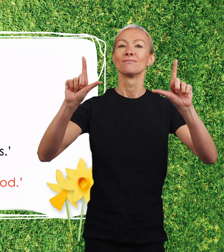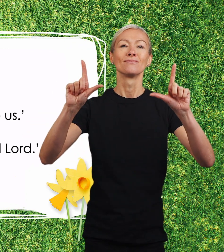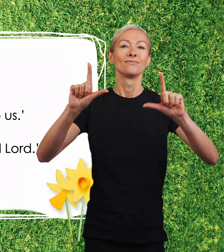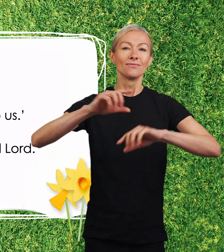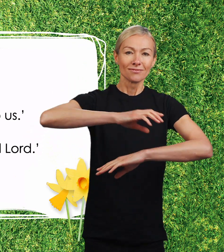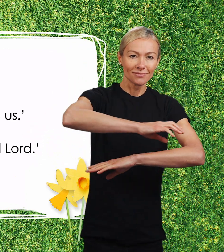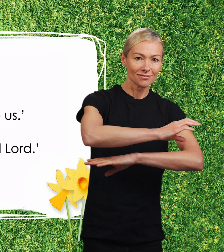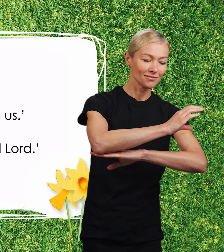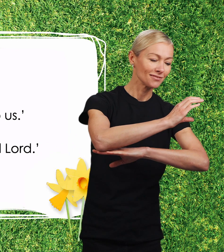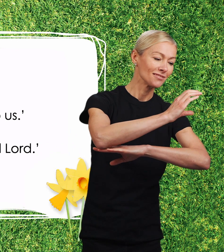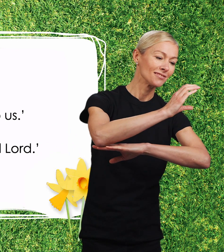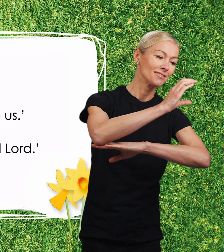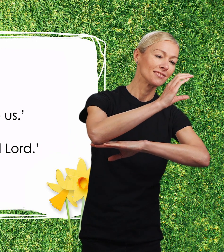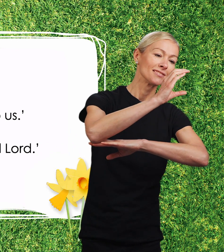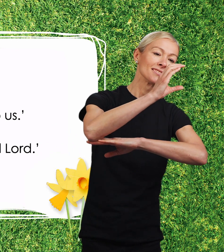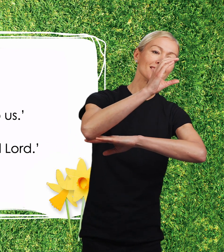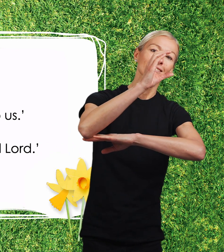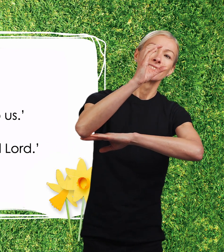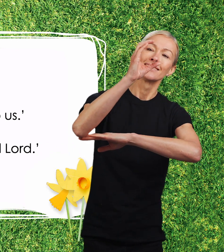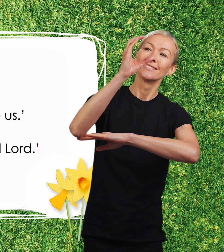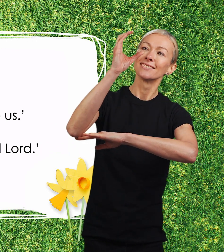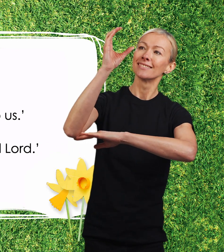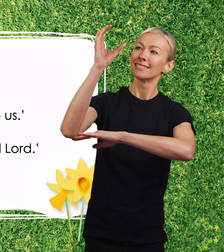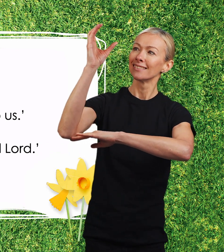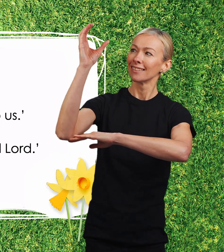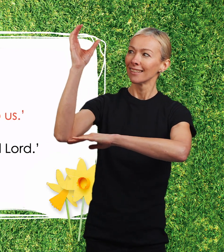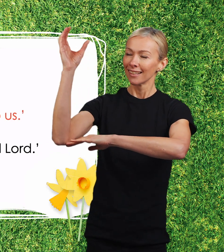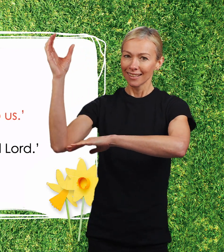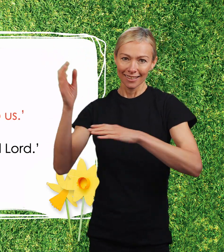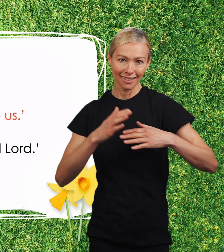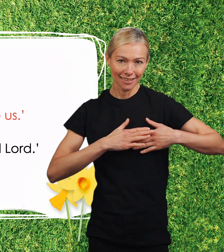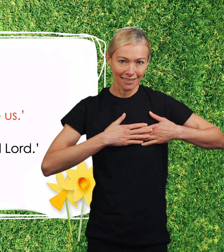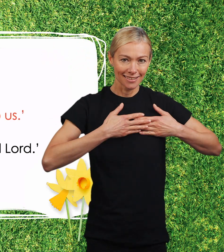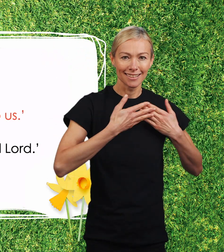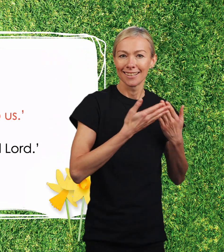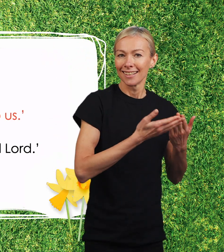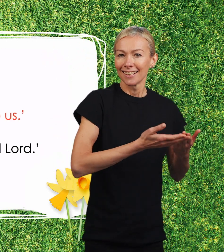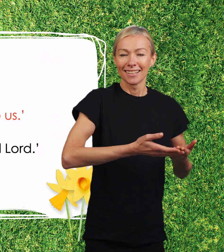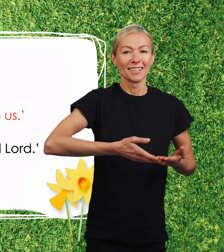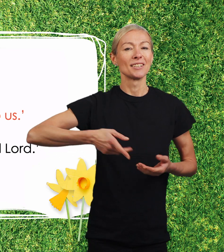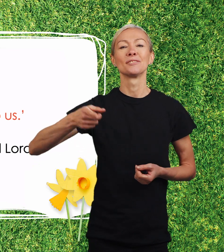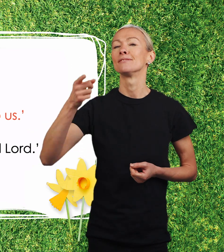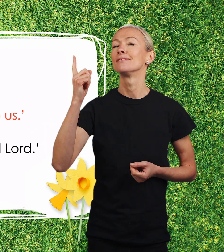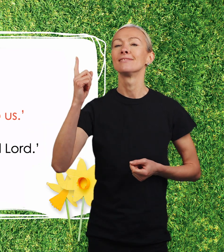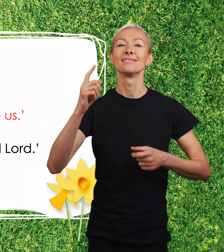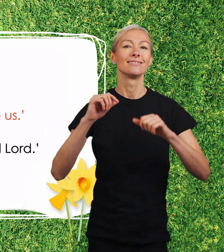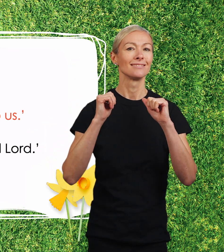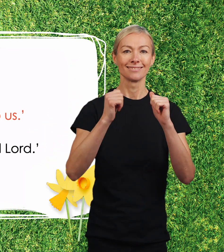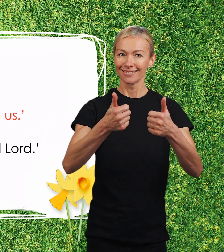As the sun rises on a new day, may our hearts say, God is good to us.